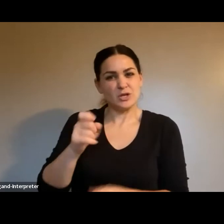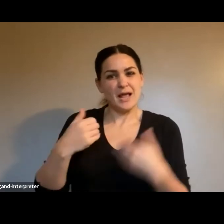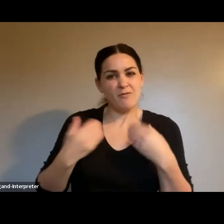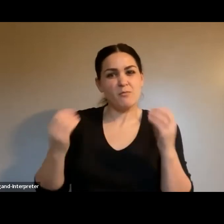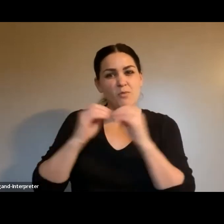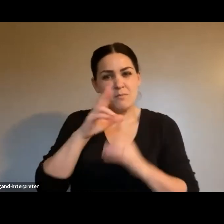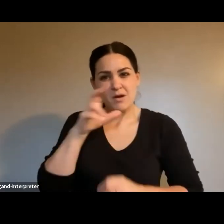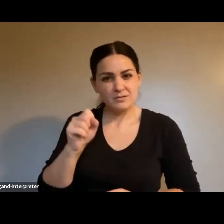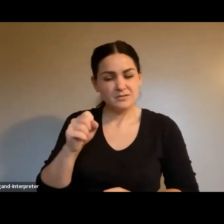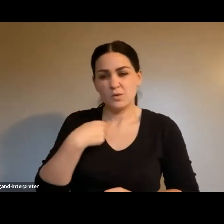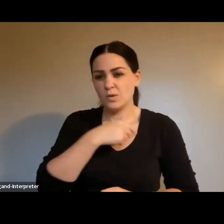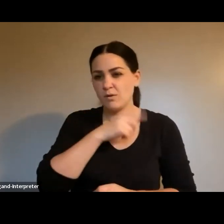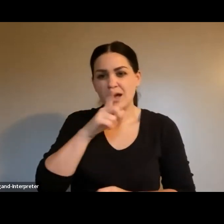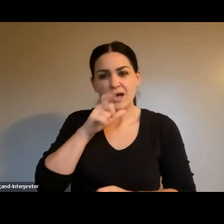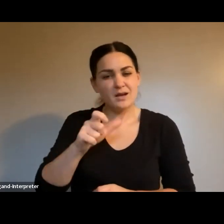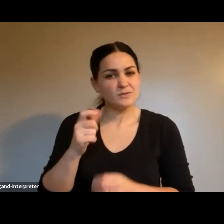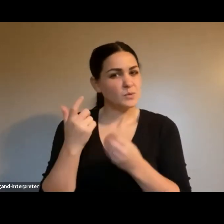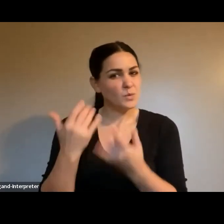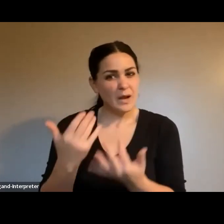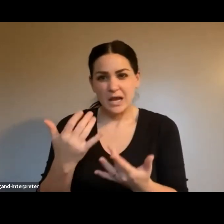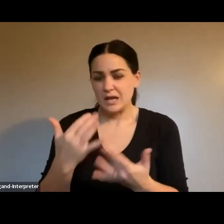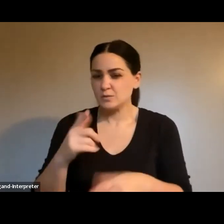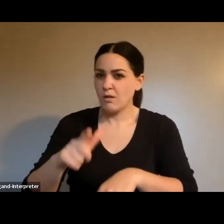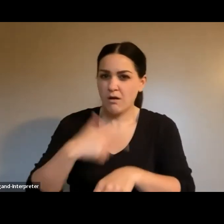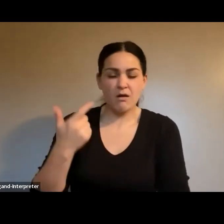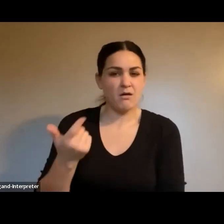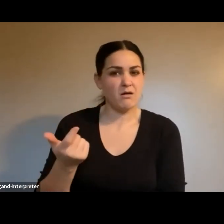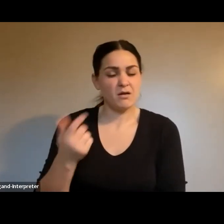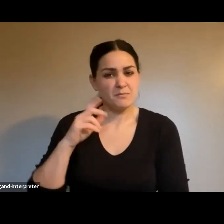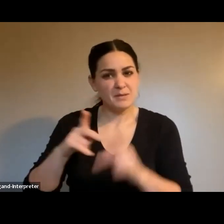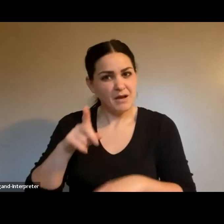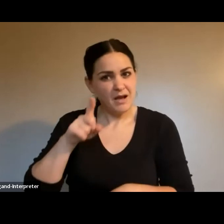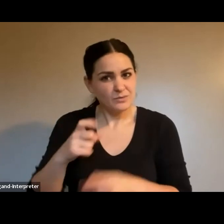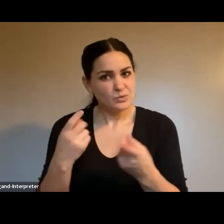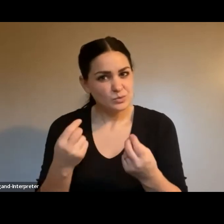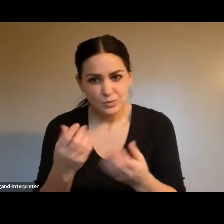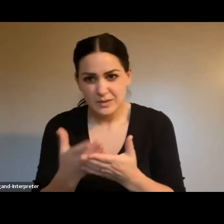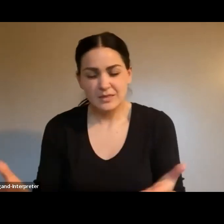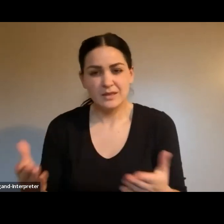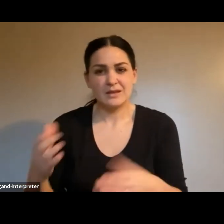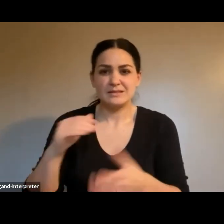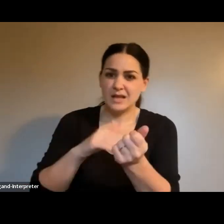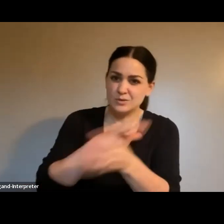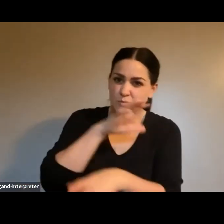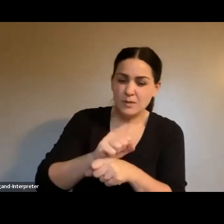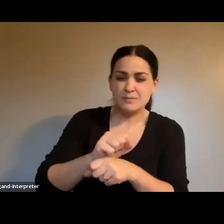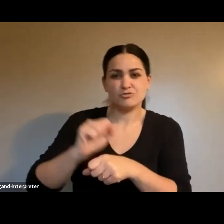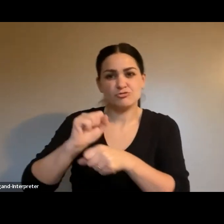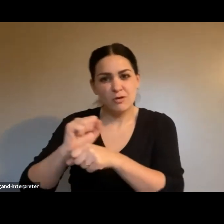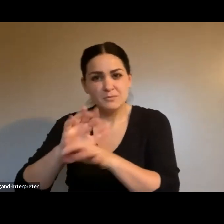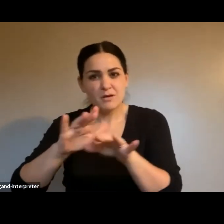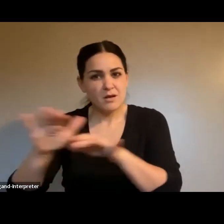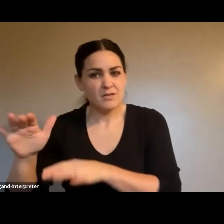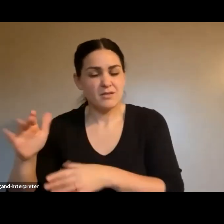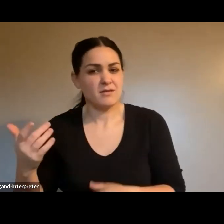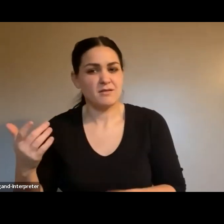don't have to wait, you know, as long, you know, people be having stuff to do doctors appointments, jobs and things like that. And when the